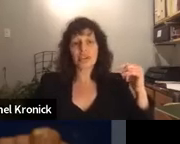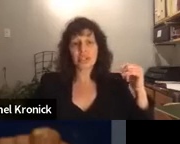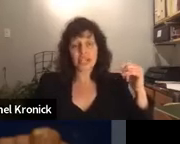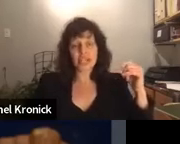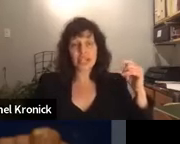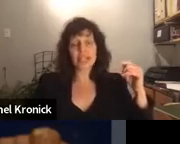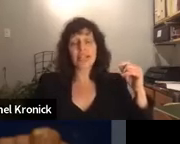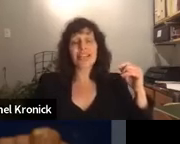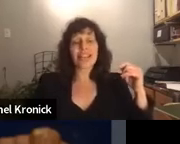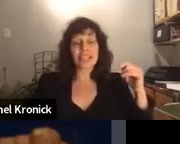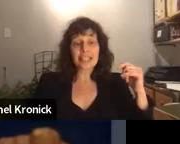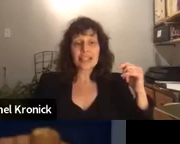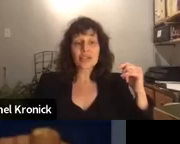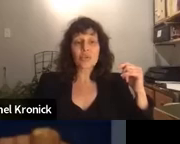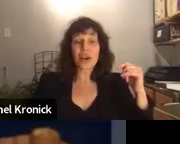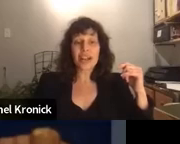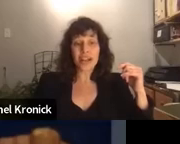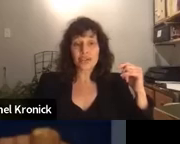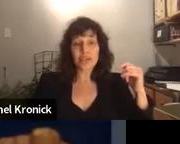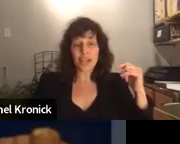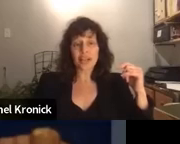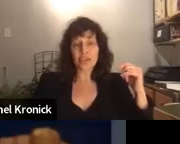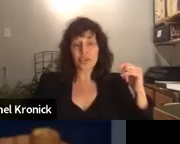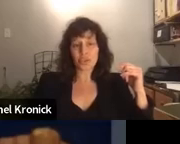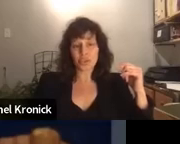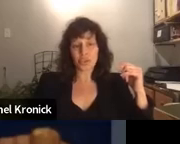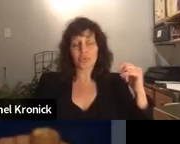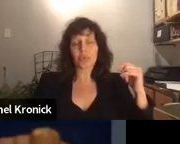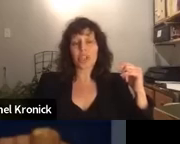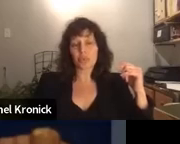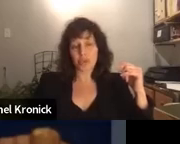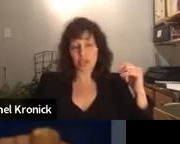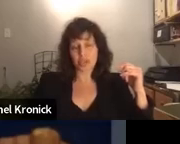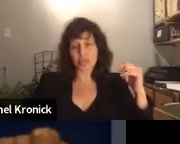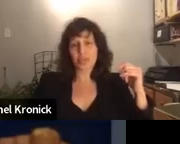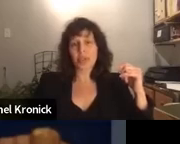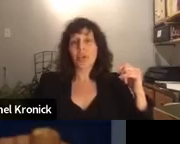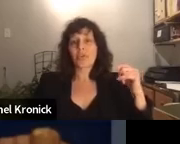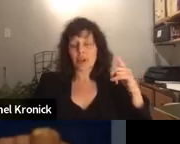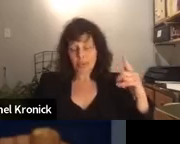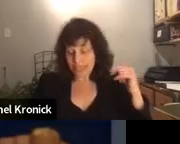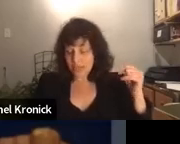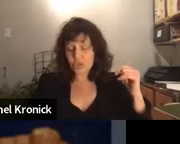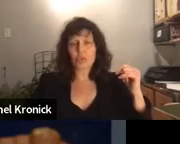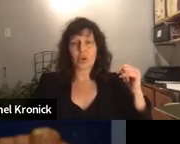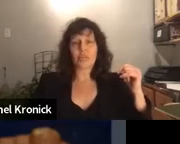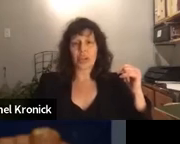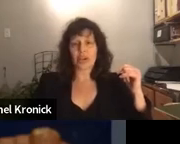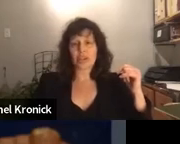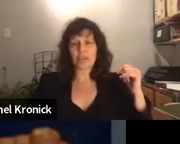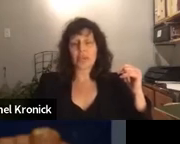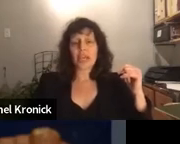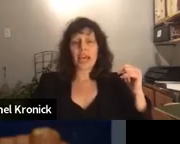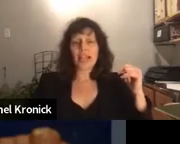2019, at least 182 children were separated from at least one